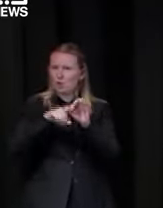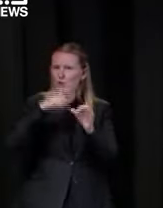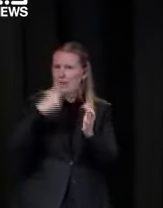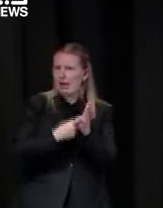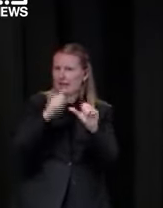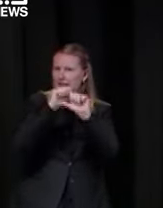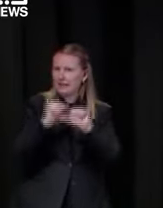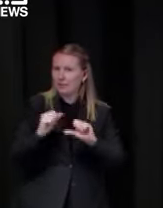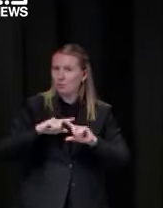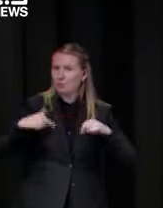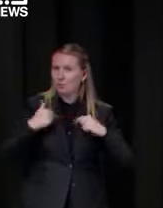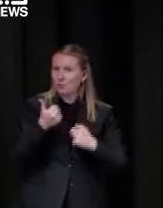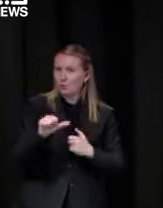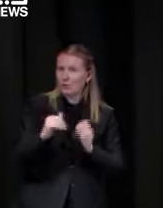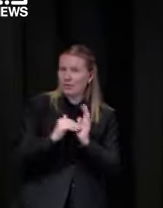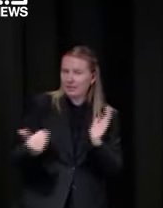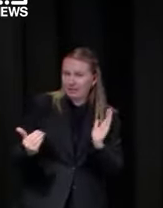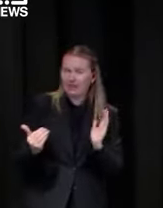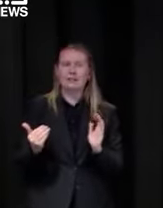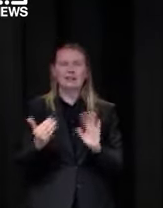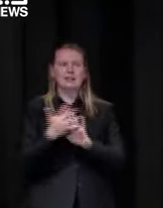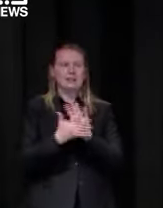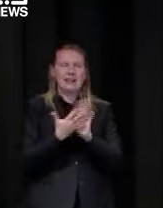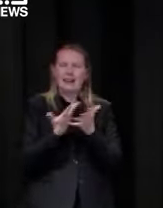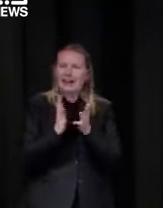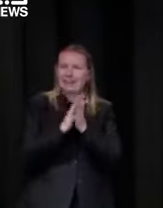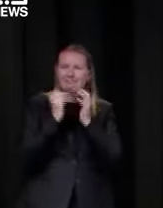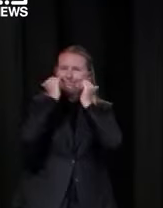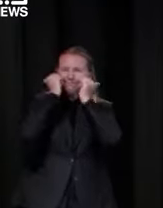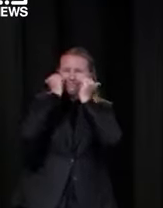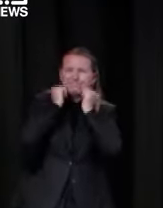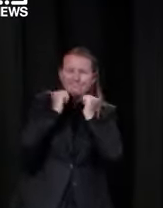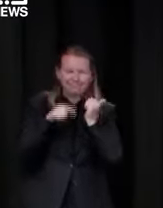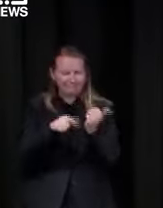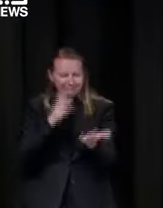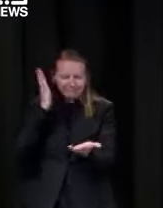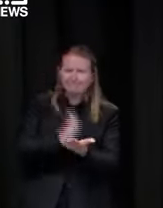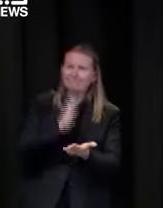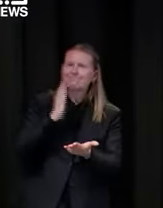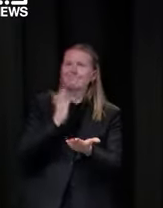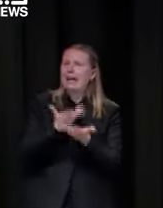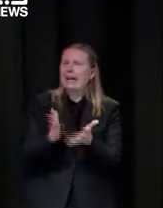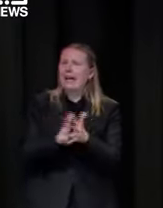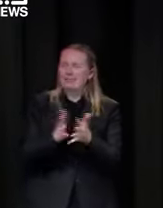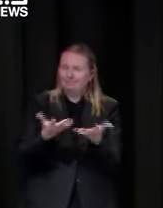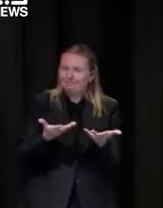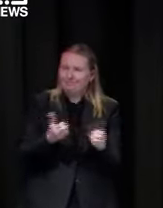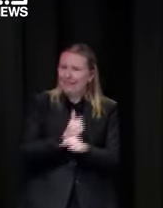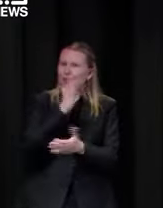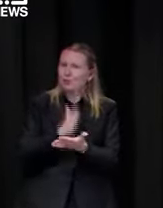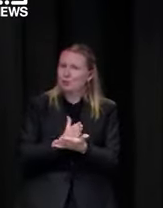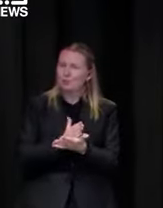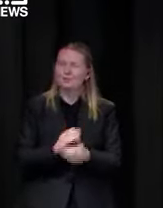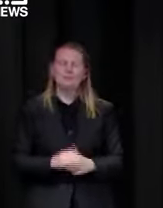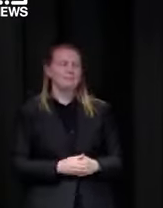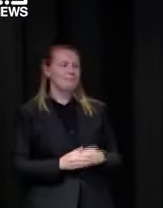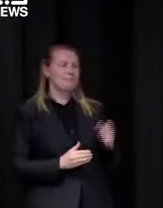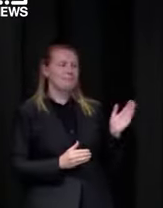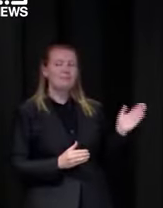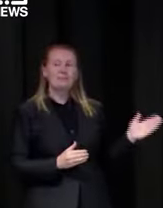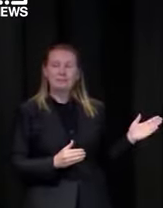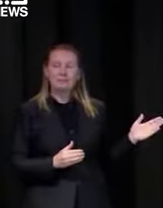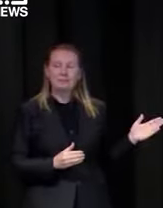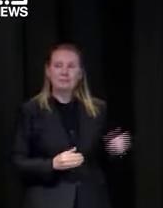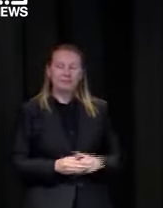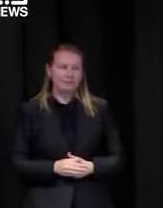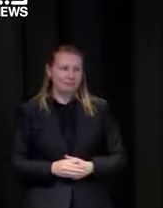trialed as well is that going to be verifiable how will these businesses actually verify so as as as i understand it there'll be there's a few